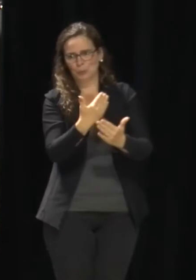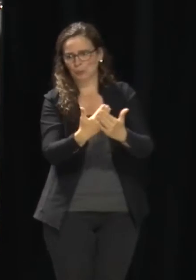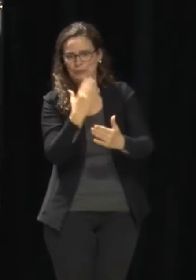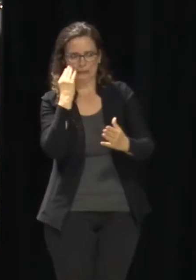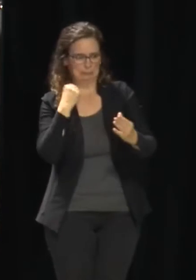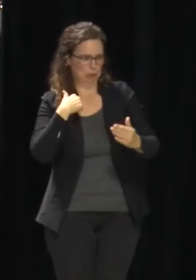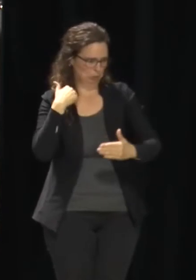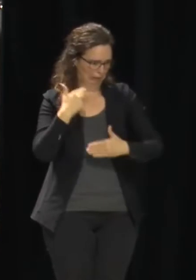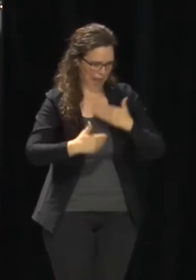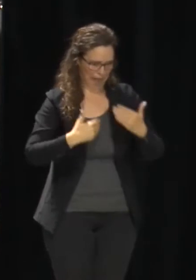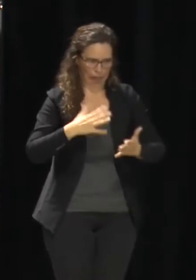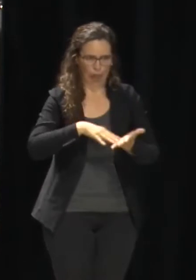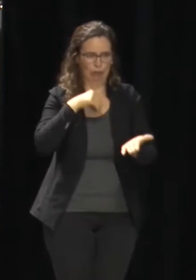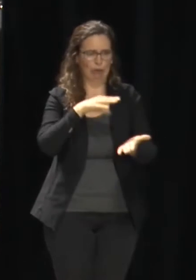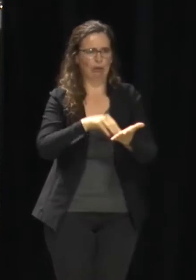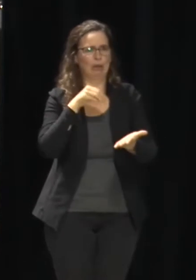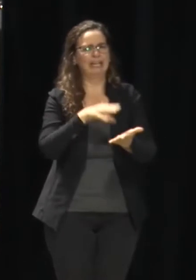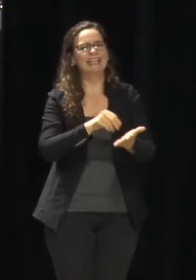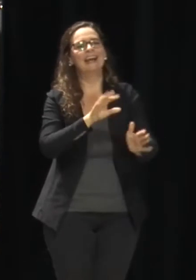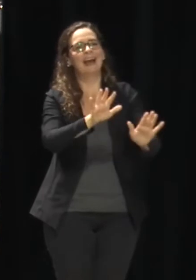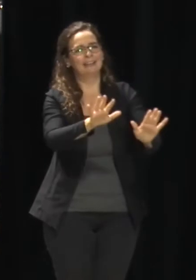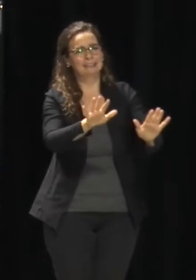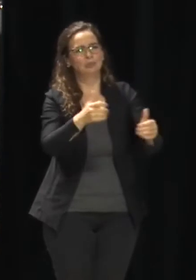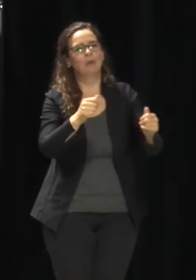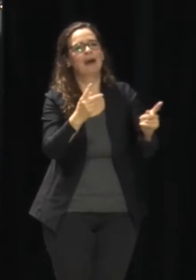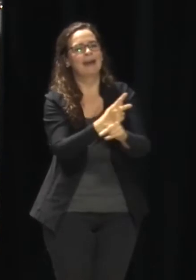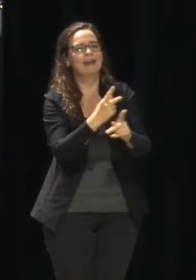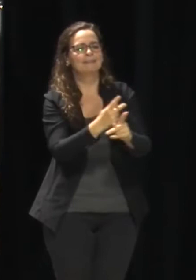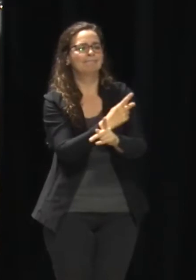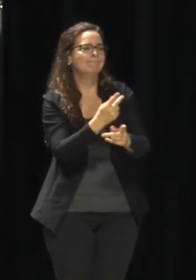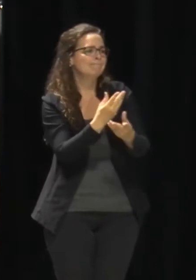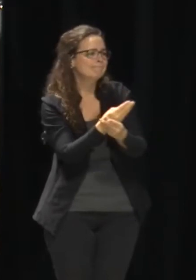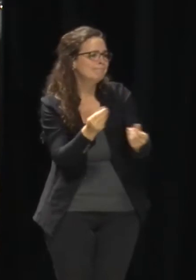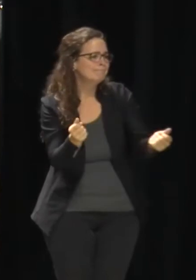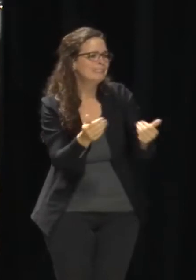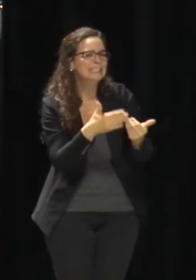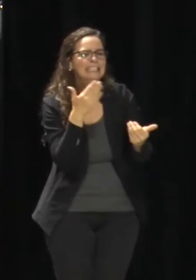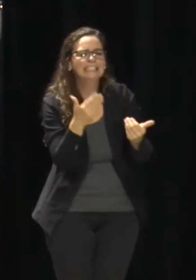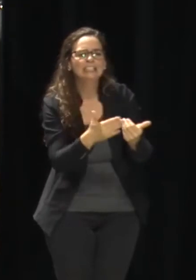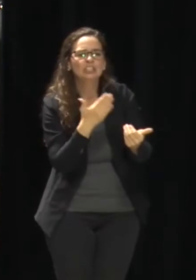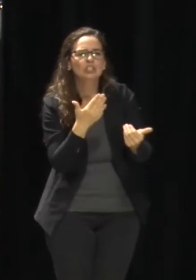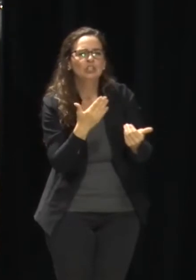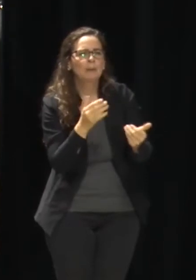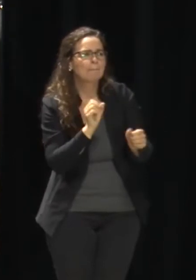here. And so far, we've had a pretty successful rollout to schools as well.